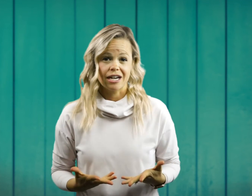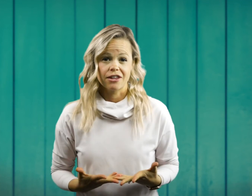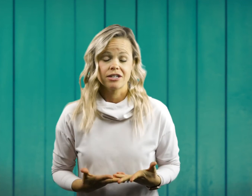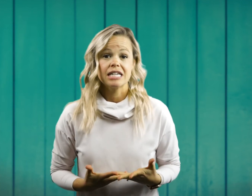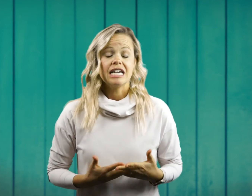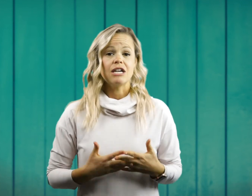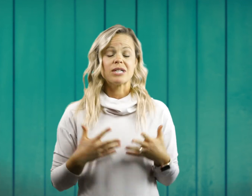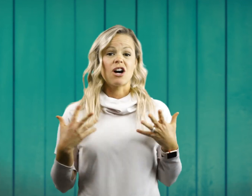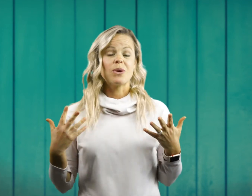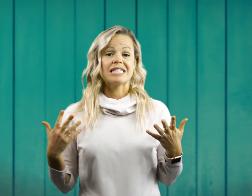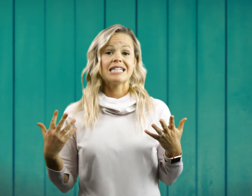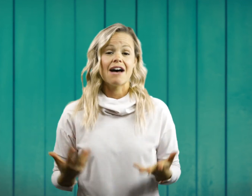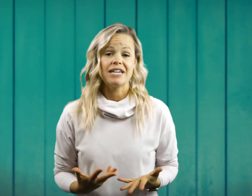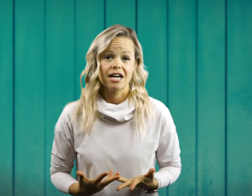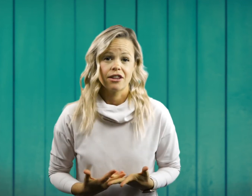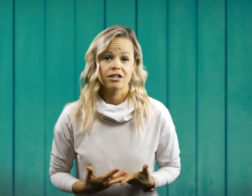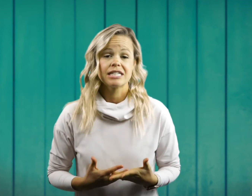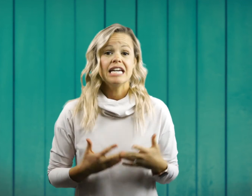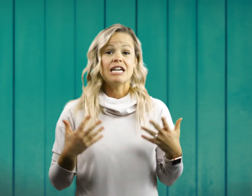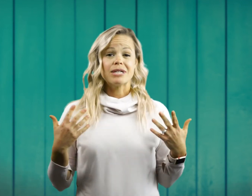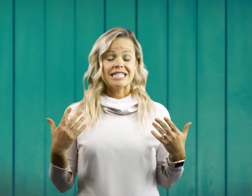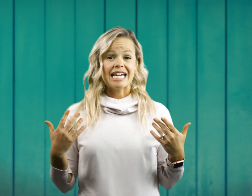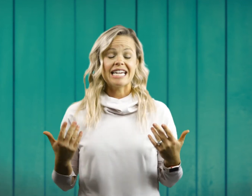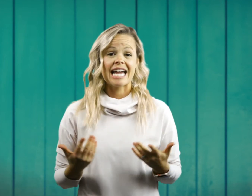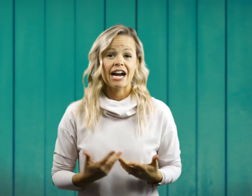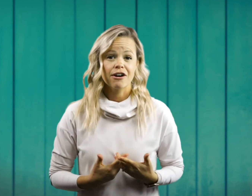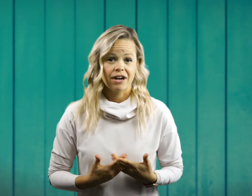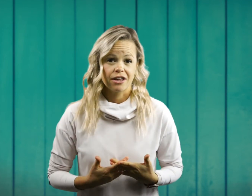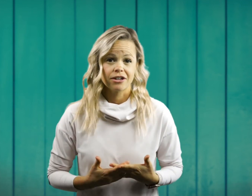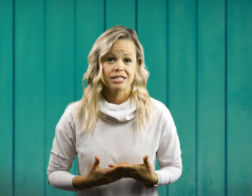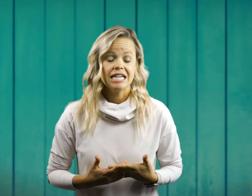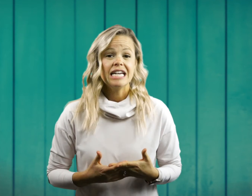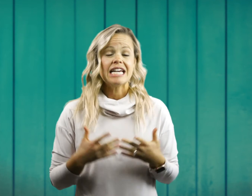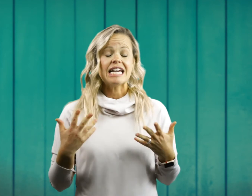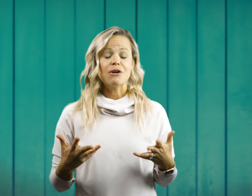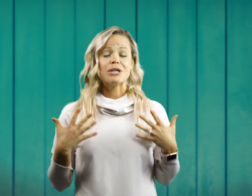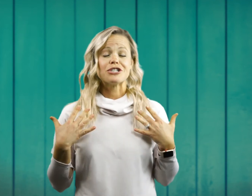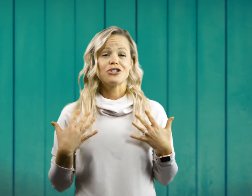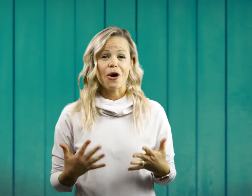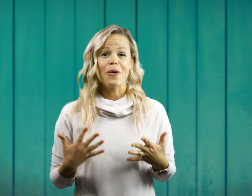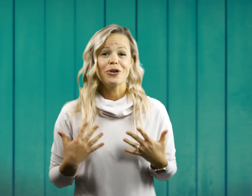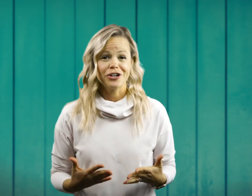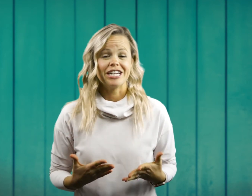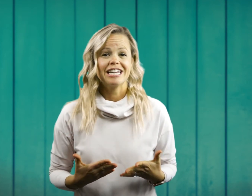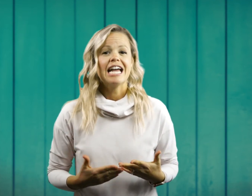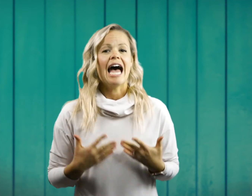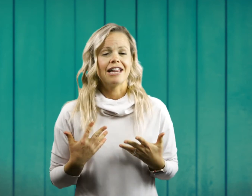others. He was always loving others. He was taking care of others. He was so good at